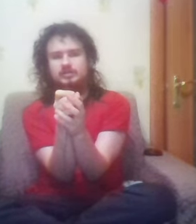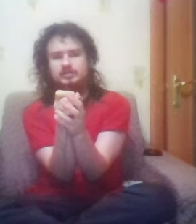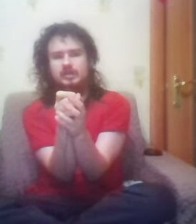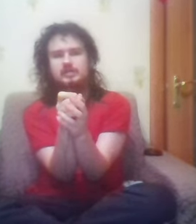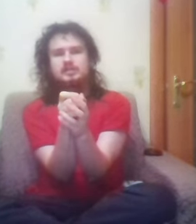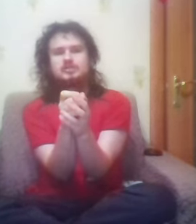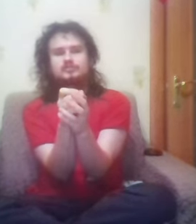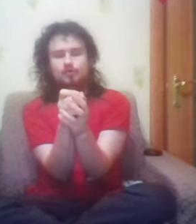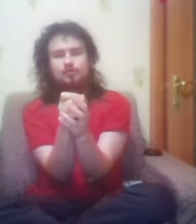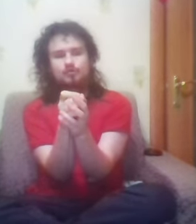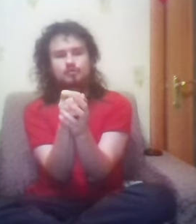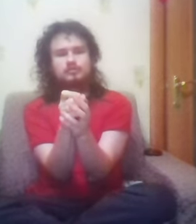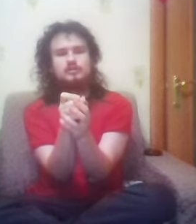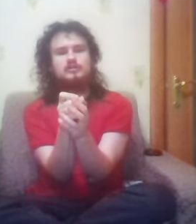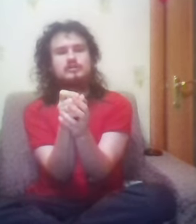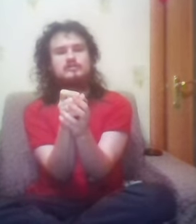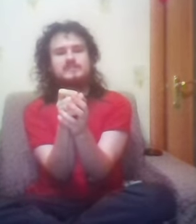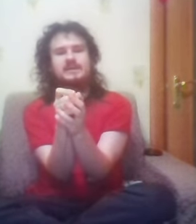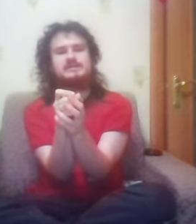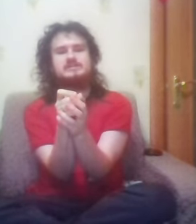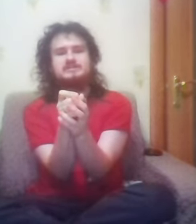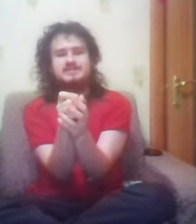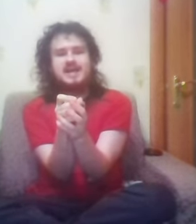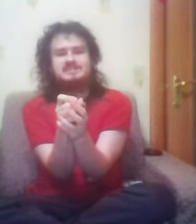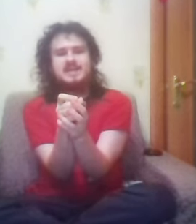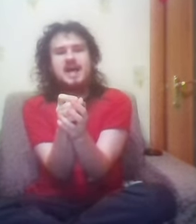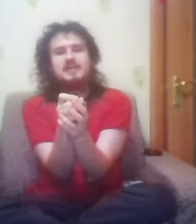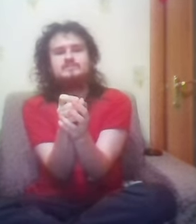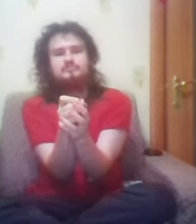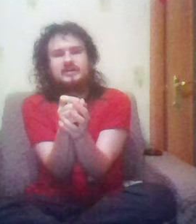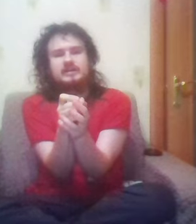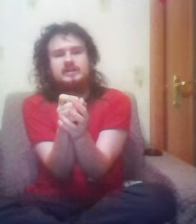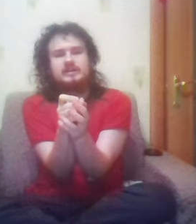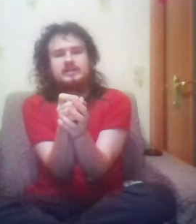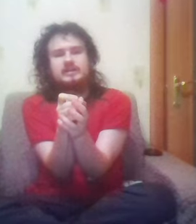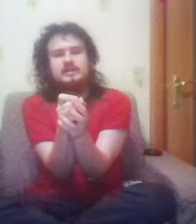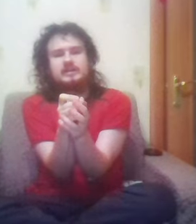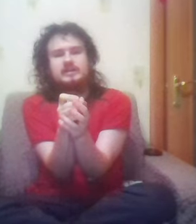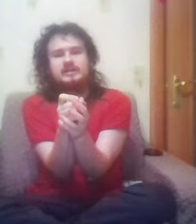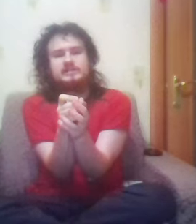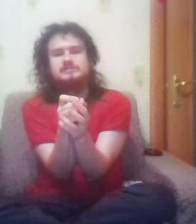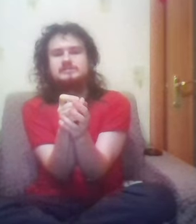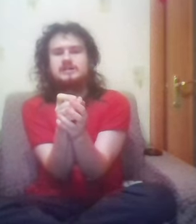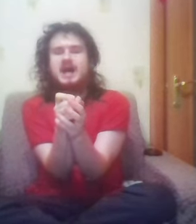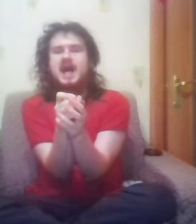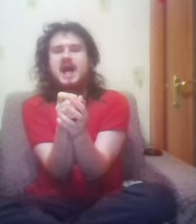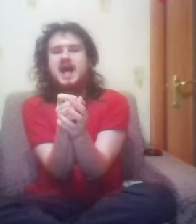Full of hate, sex and pain I